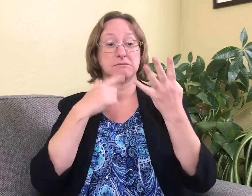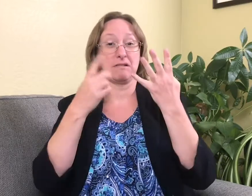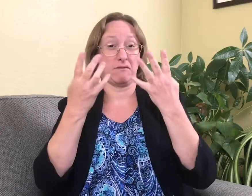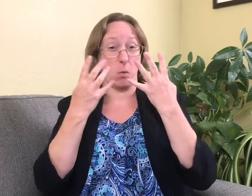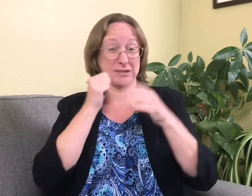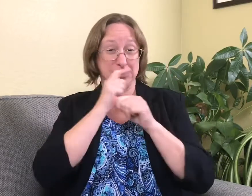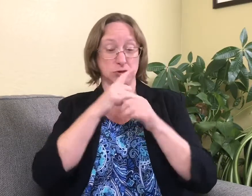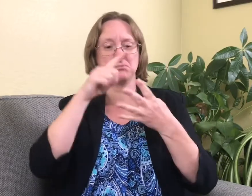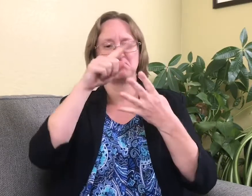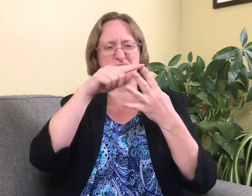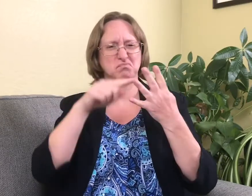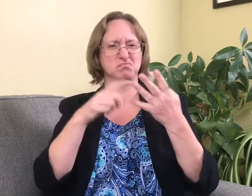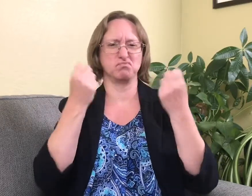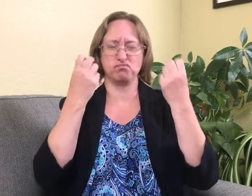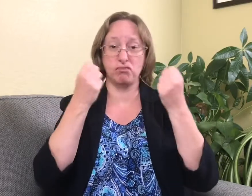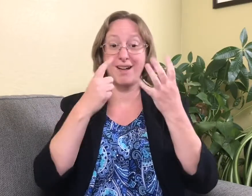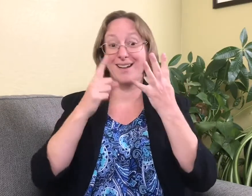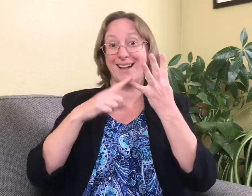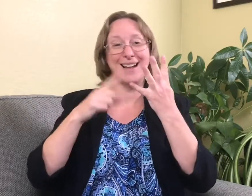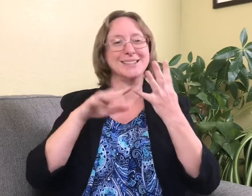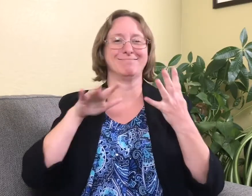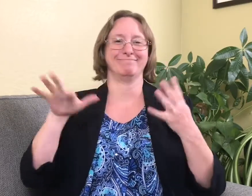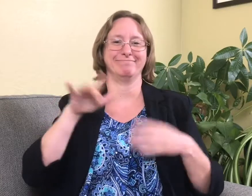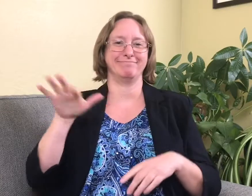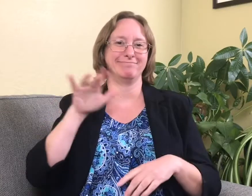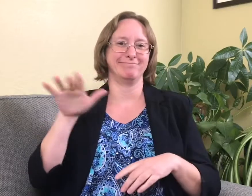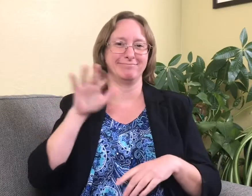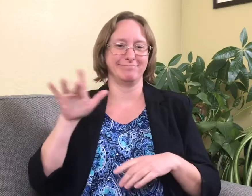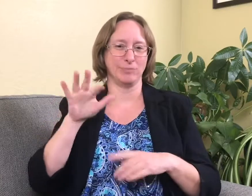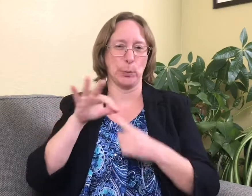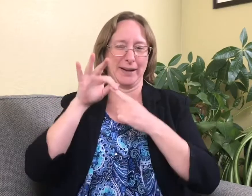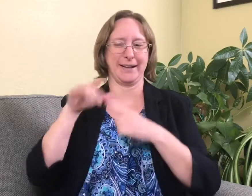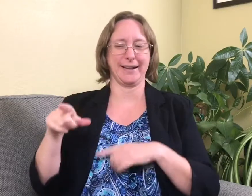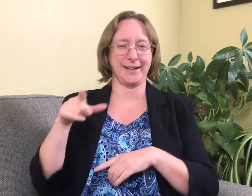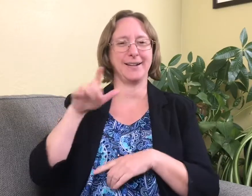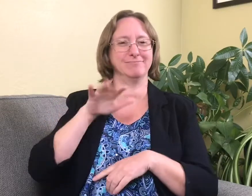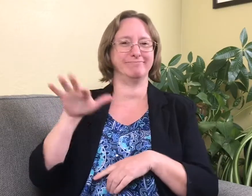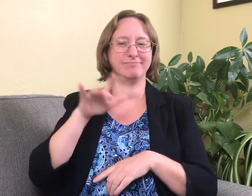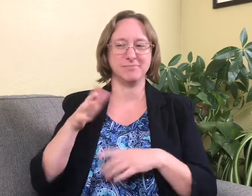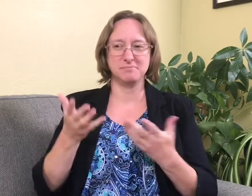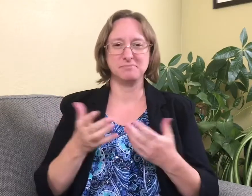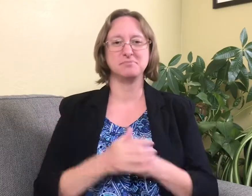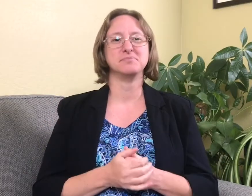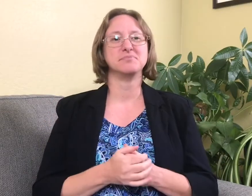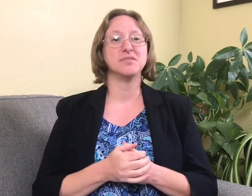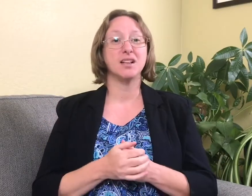I have four sisters and all of them sign except for the younger one who's unique and only uses fingerspelling.